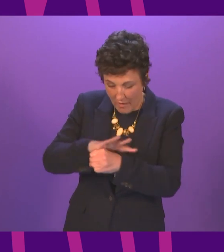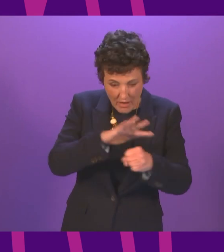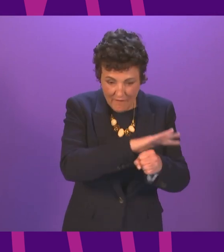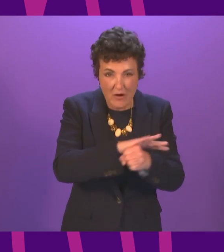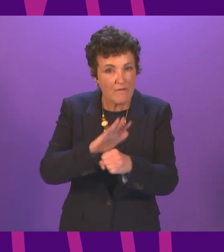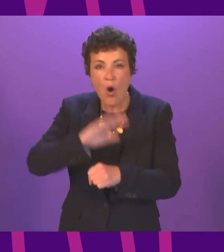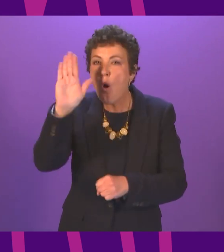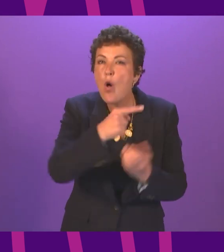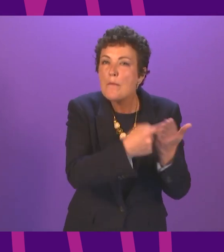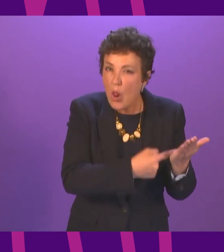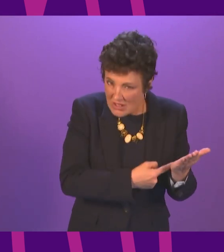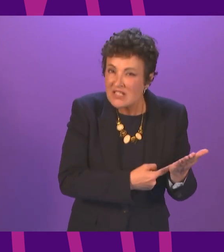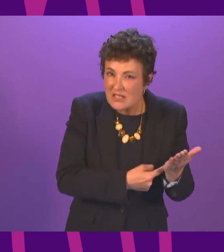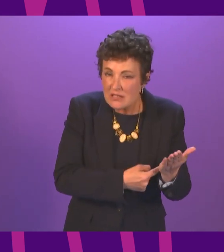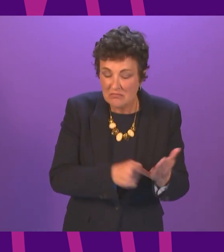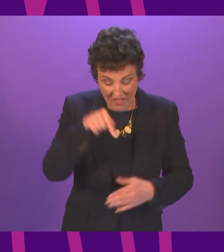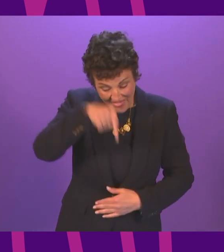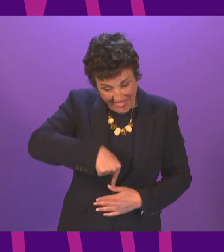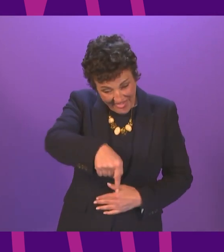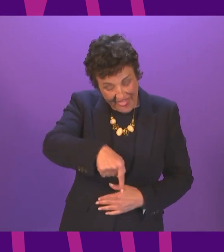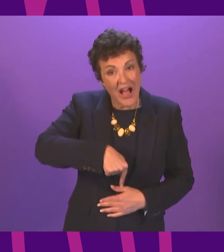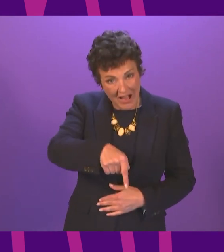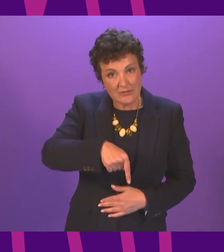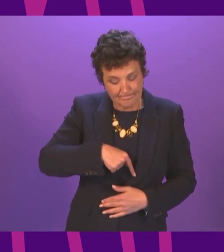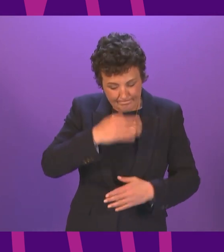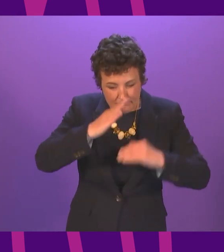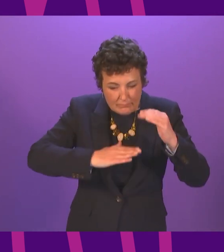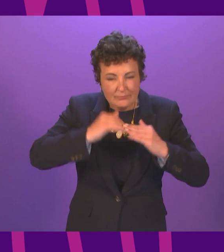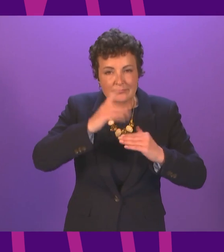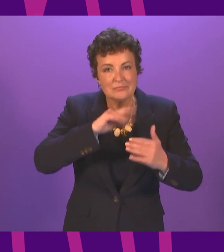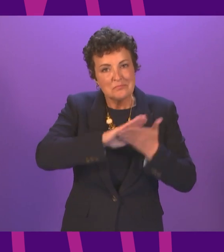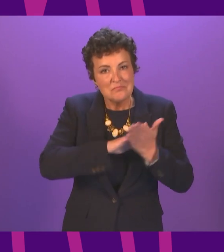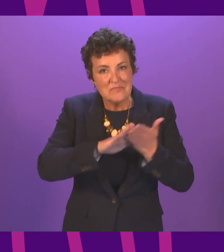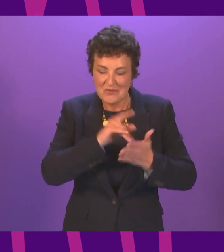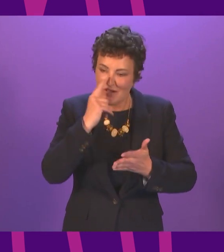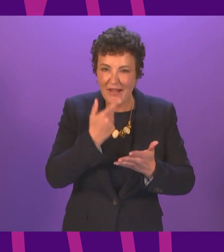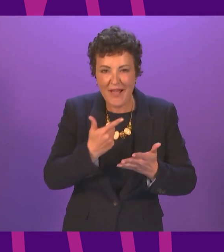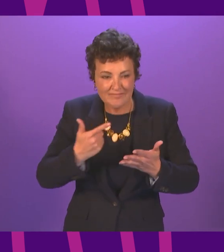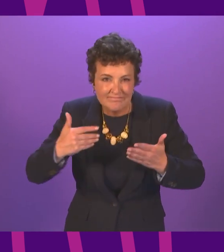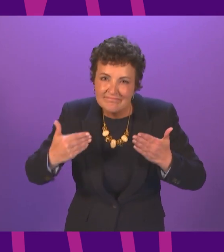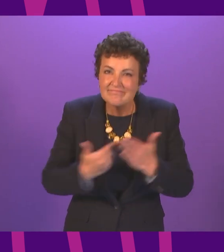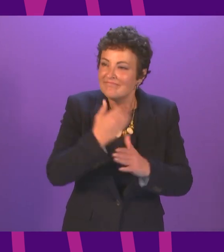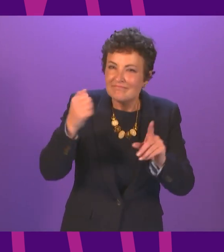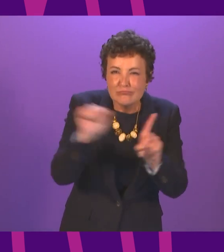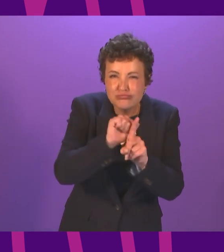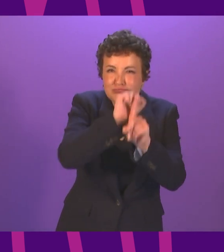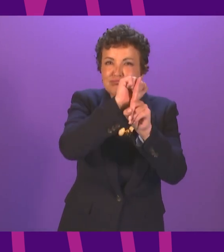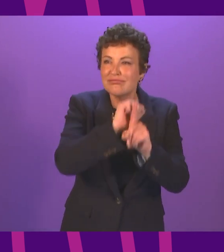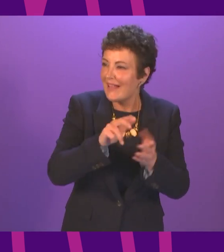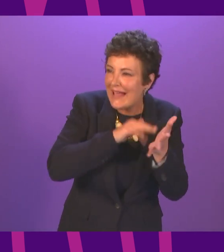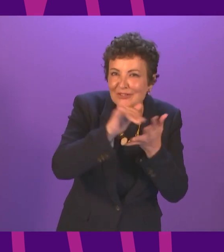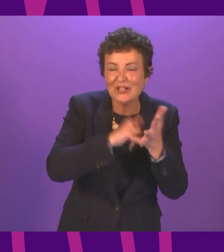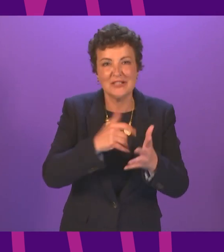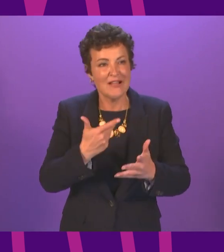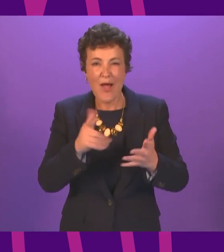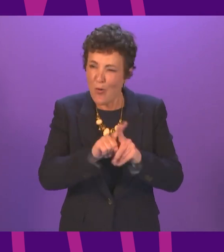help us to create the right conditions to build on our existing commitments to reform and to renew Scotland's public services in ways that improve the lives